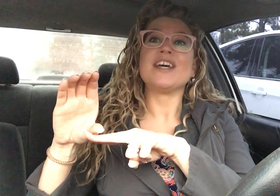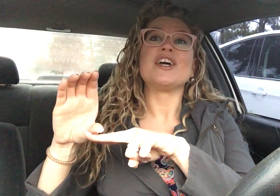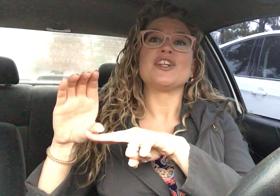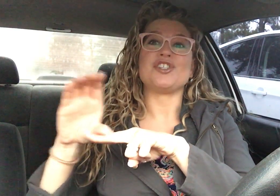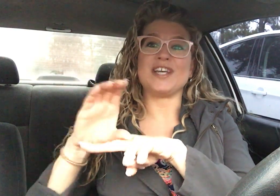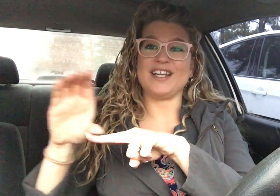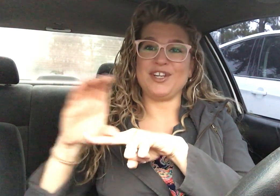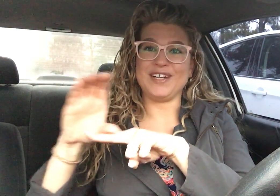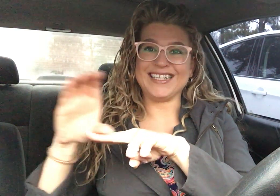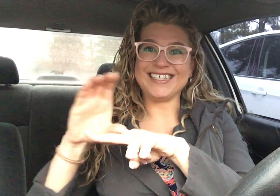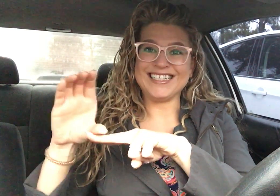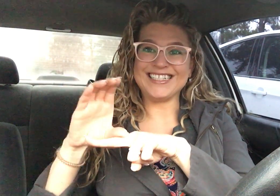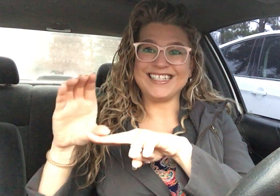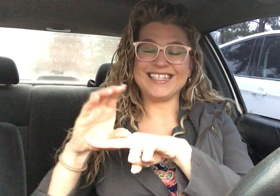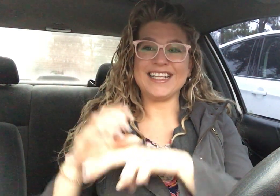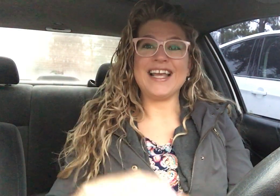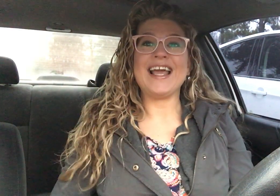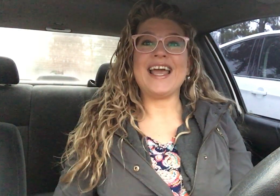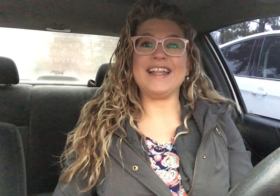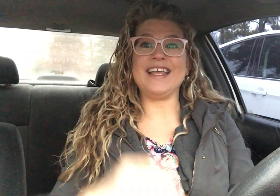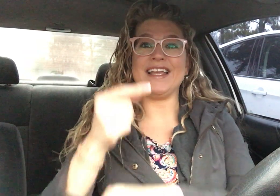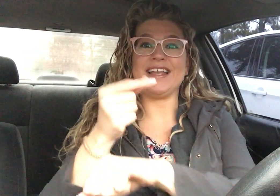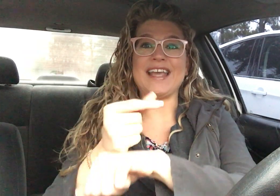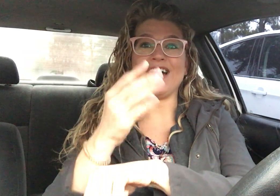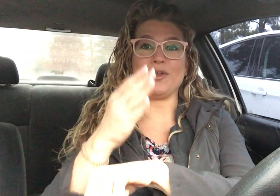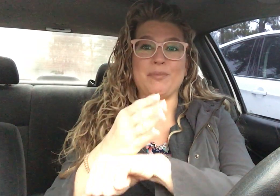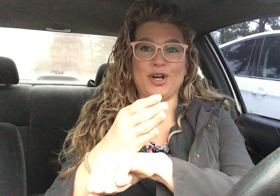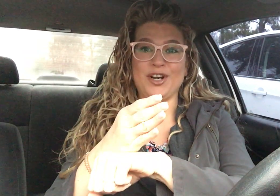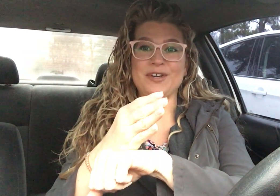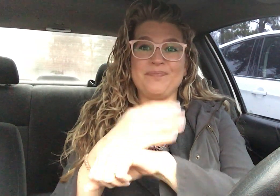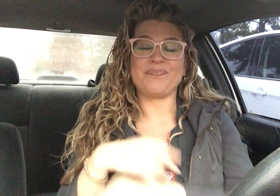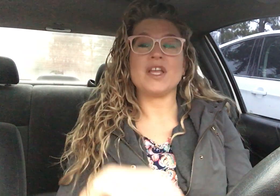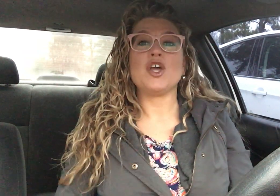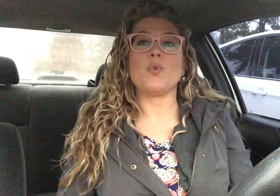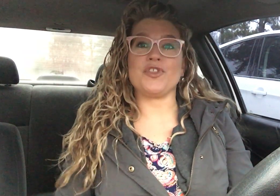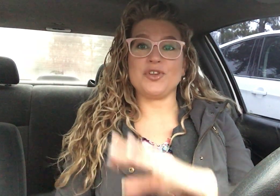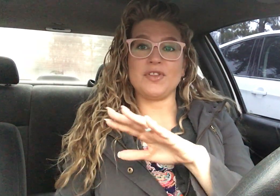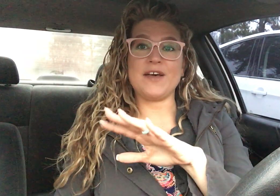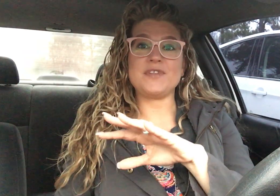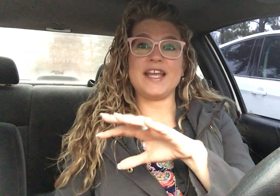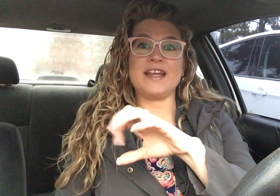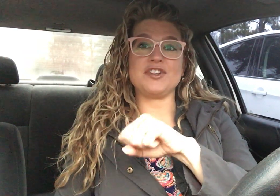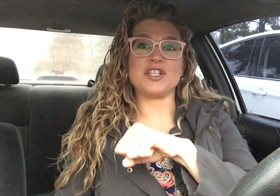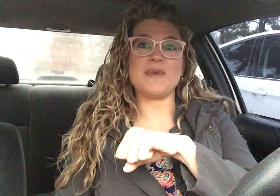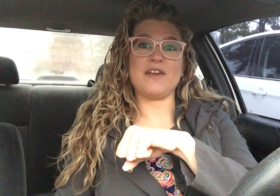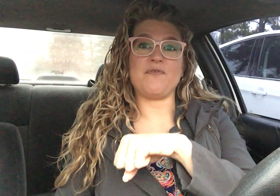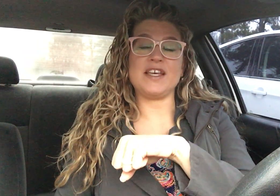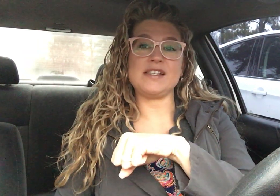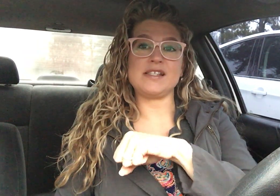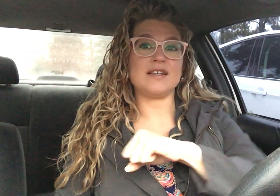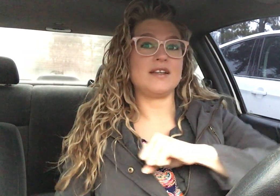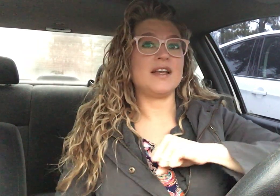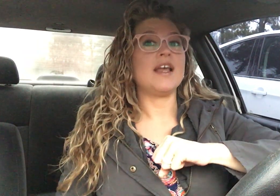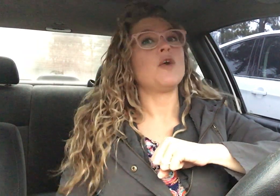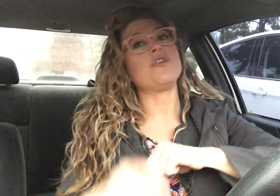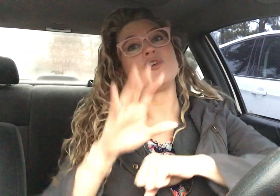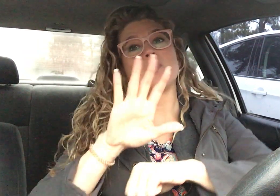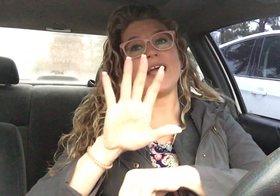Chattanooga Chattanooga and then Gatlinburg with your left hand just make a fist with your right